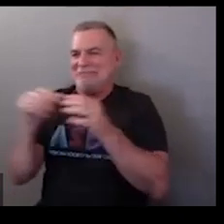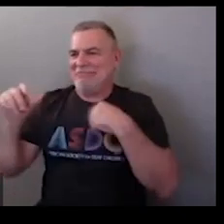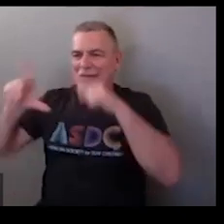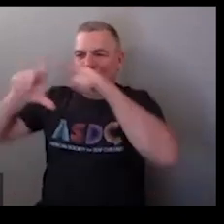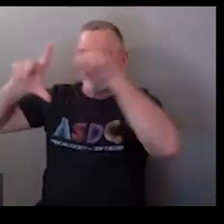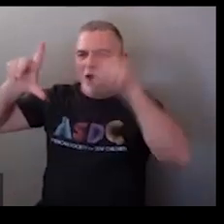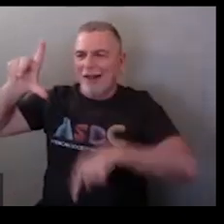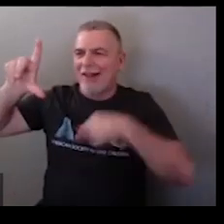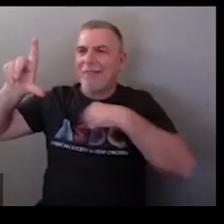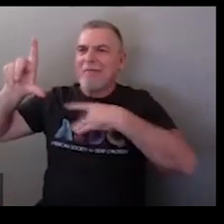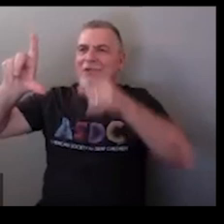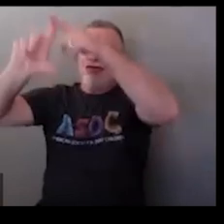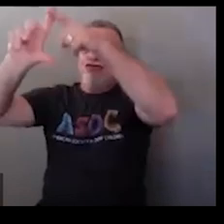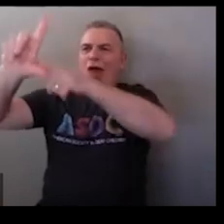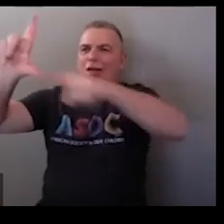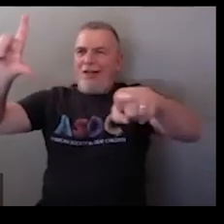which one